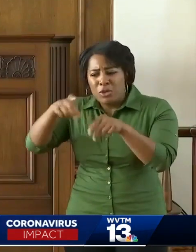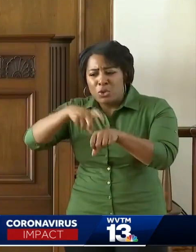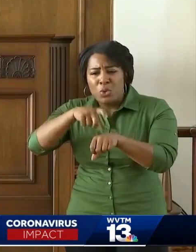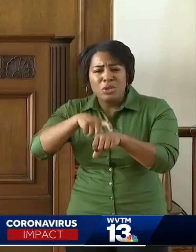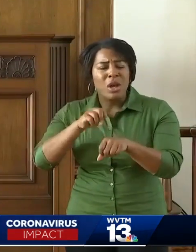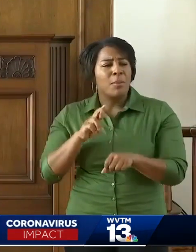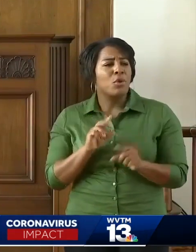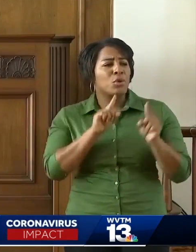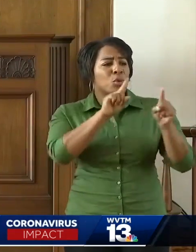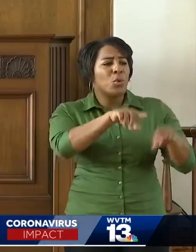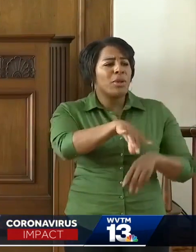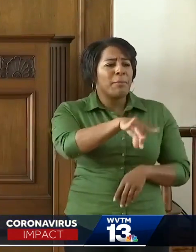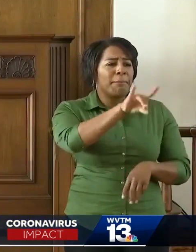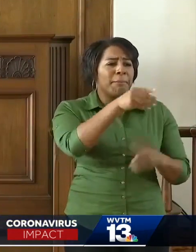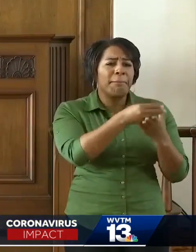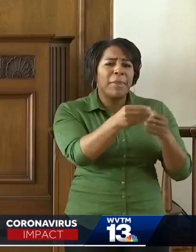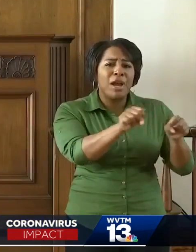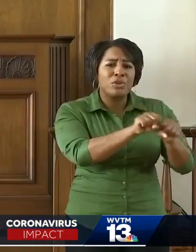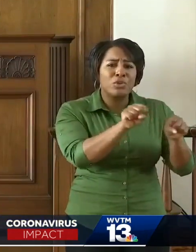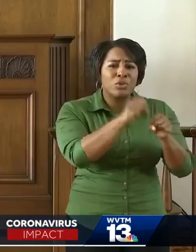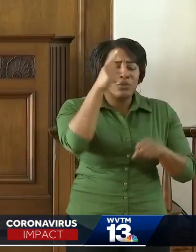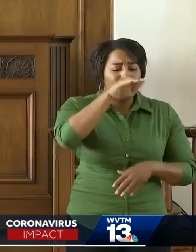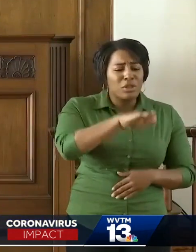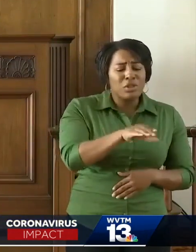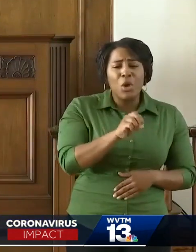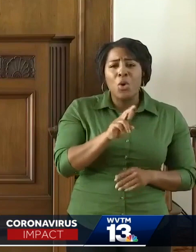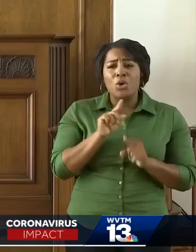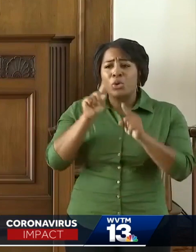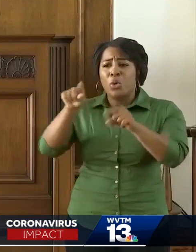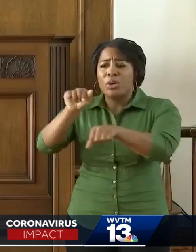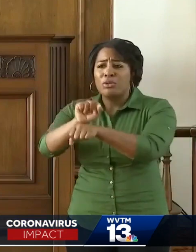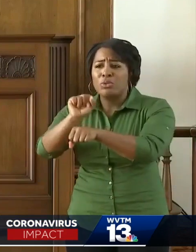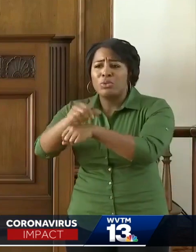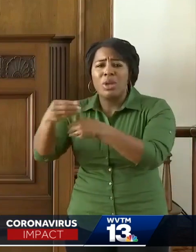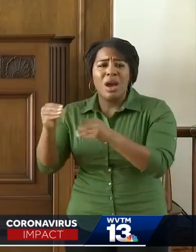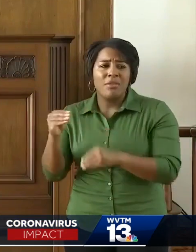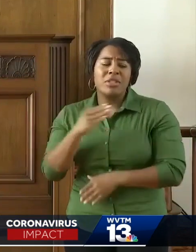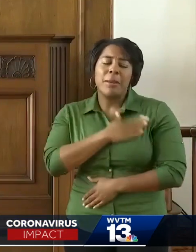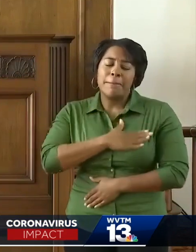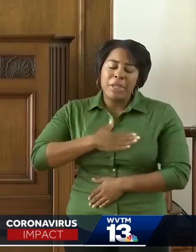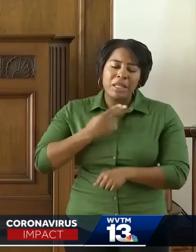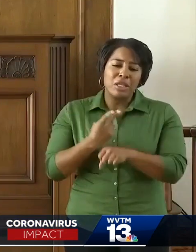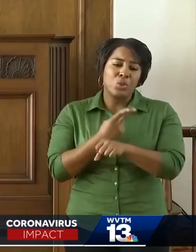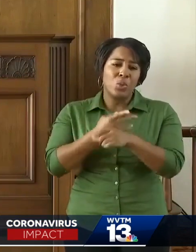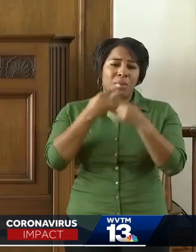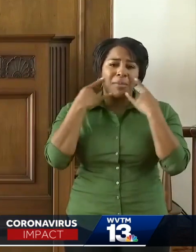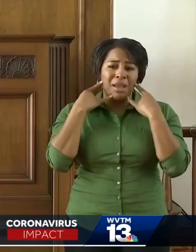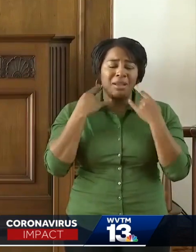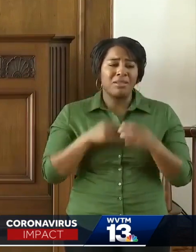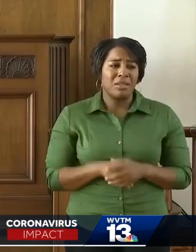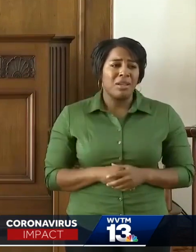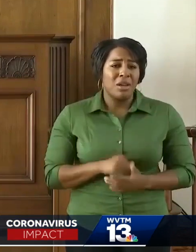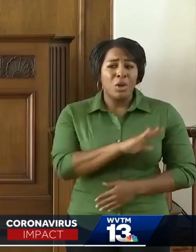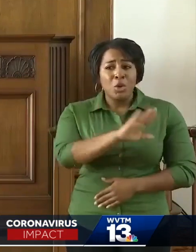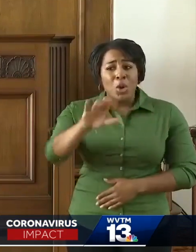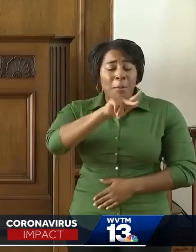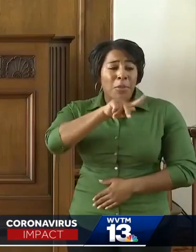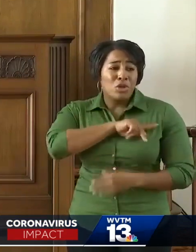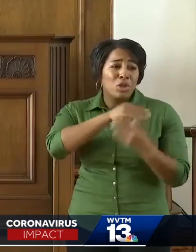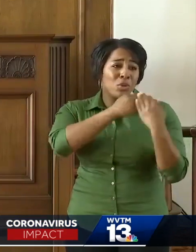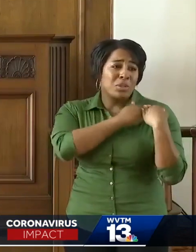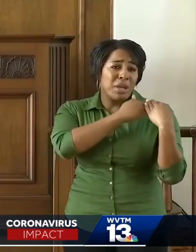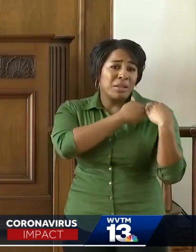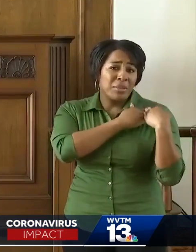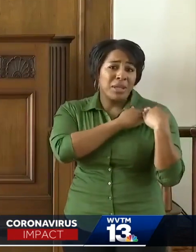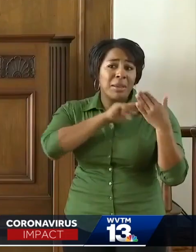a pair of shoes for your child or just go into the office, your personal responsibility means it's